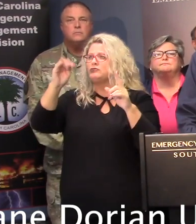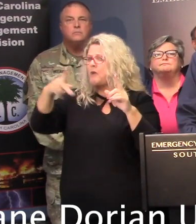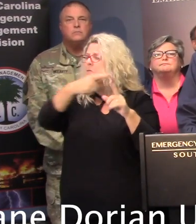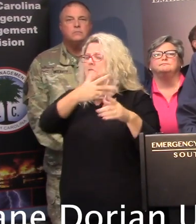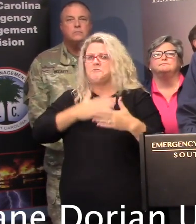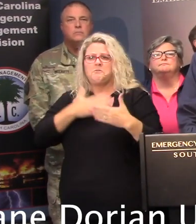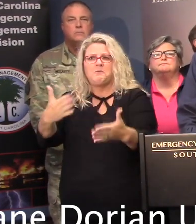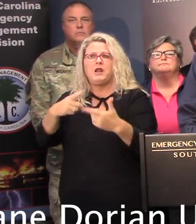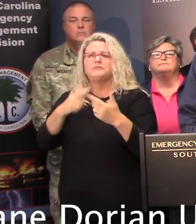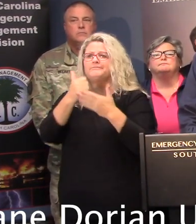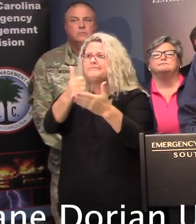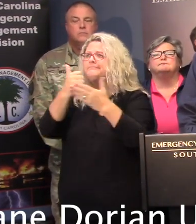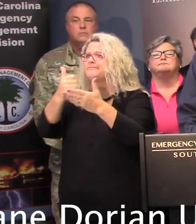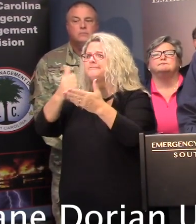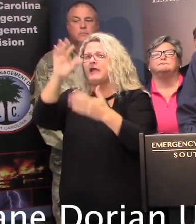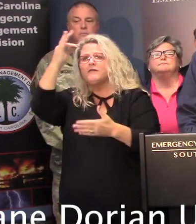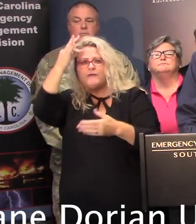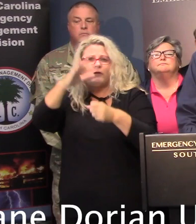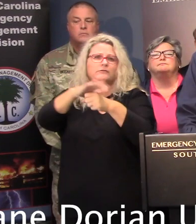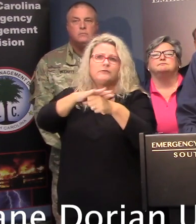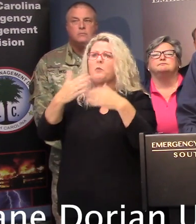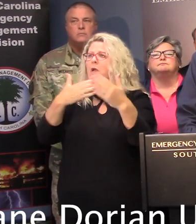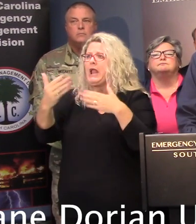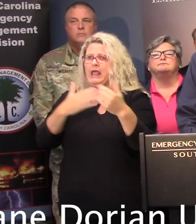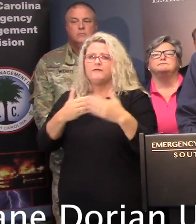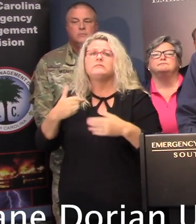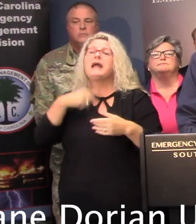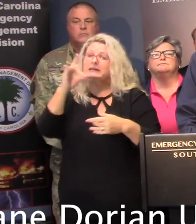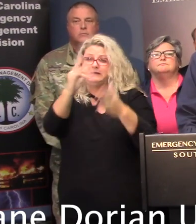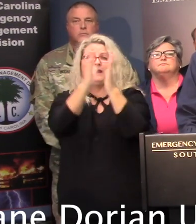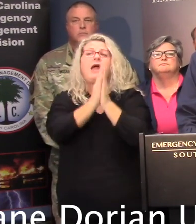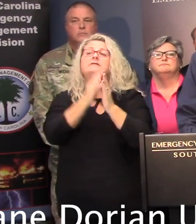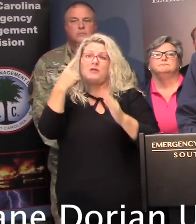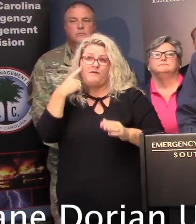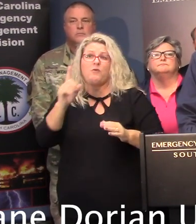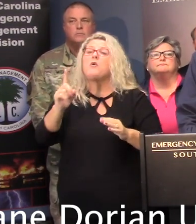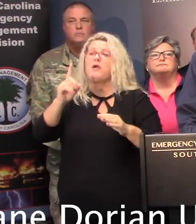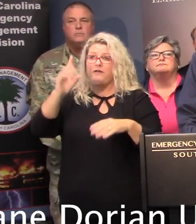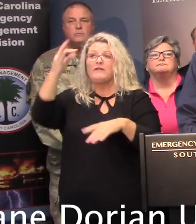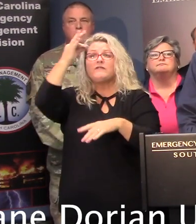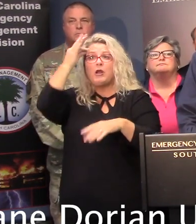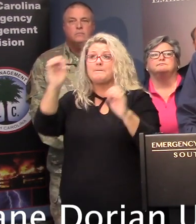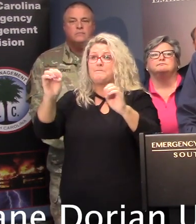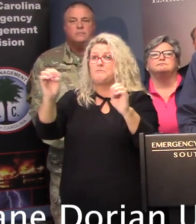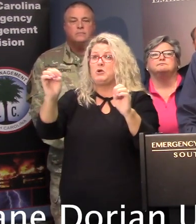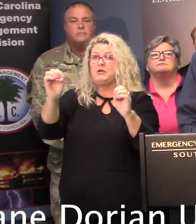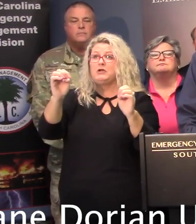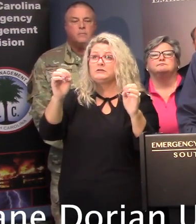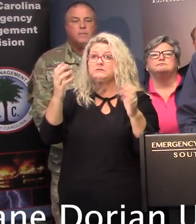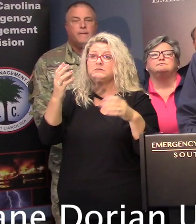federal assistance that we may need. I've asked the president for a federal emergency declaration that will allow for